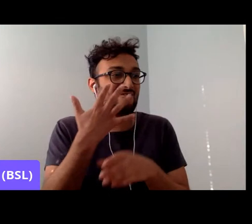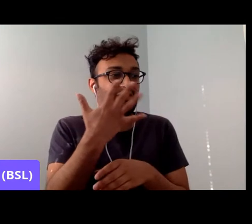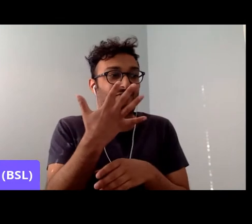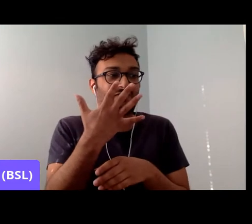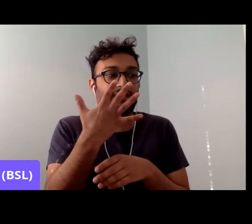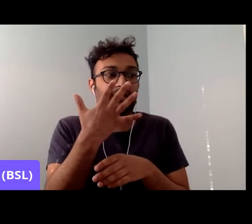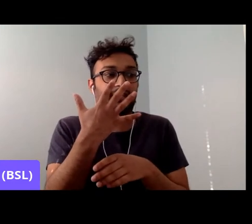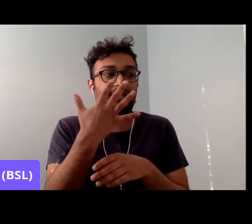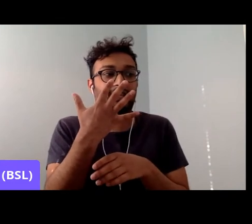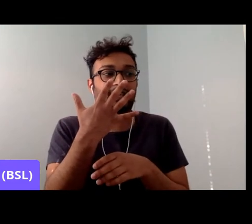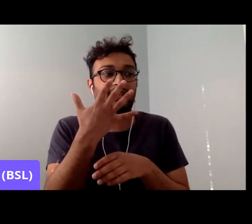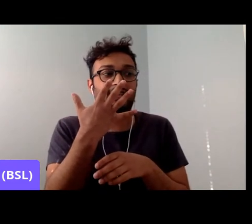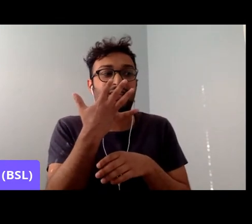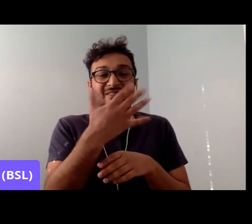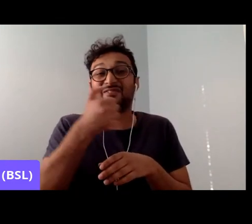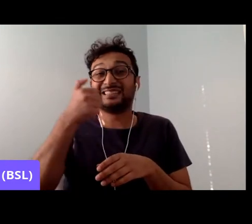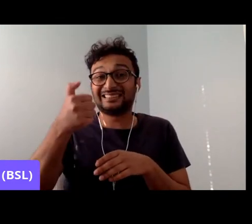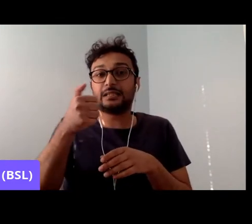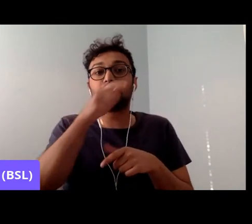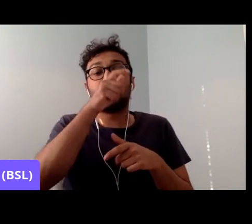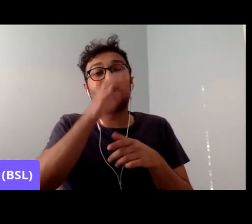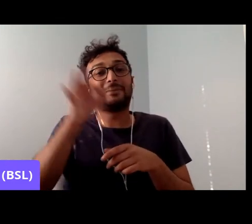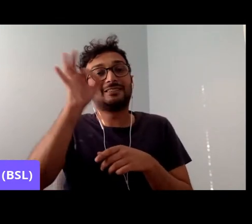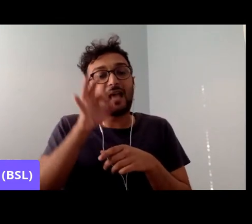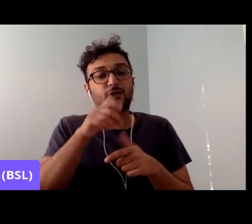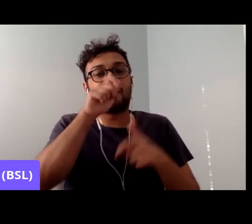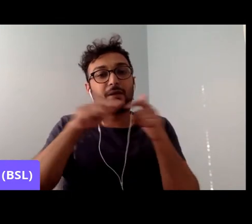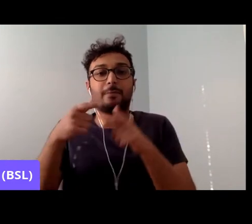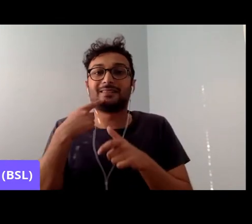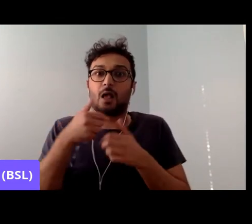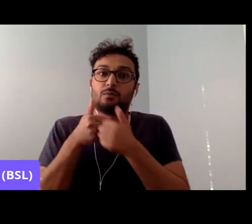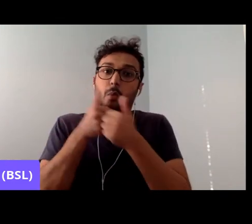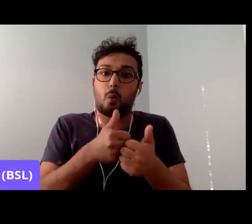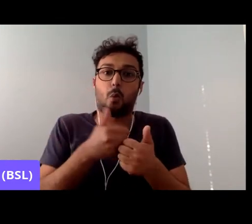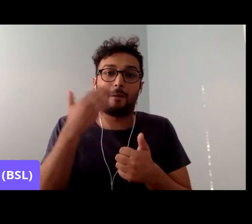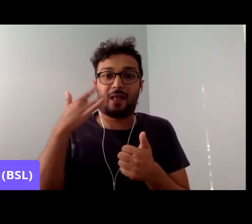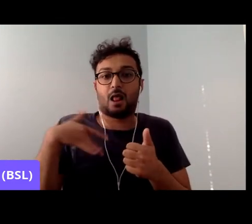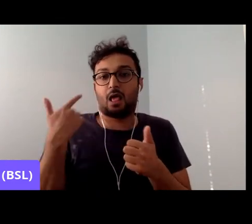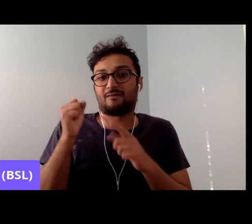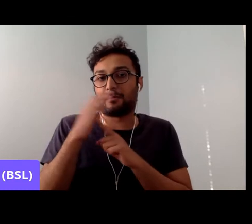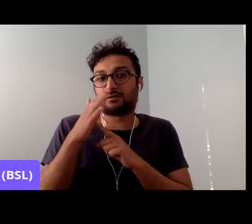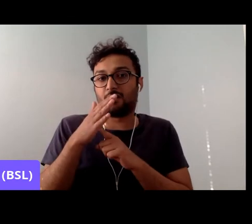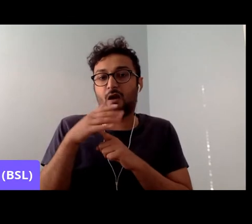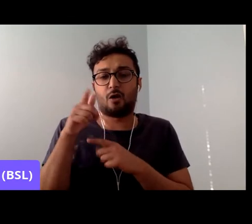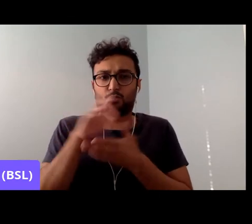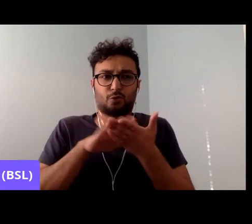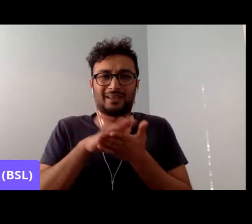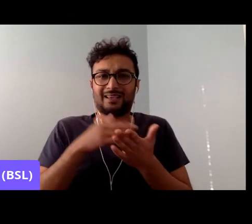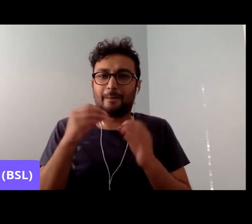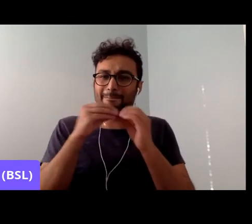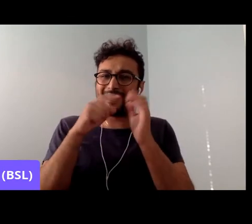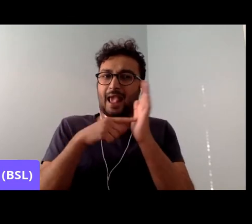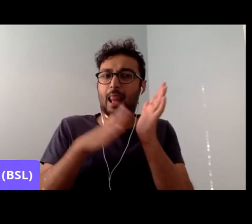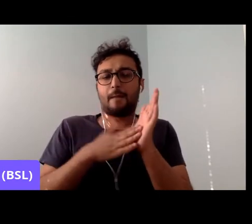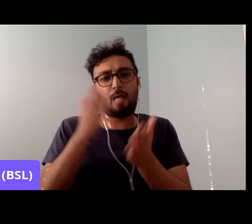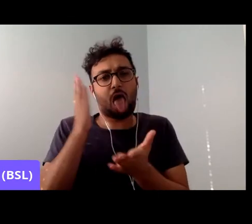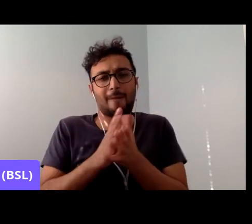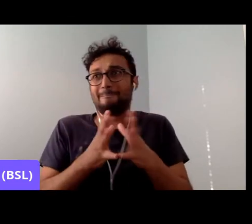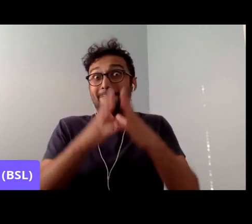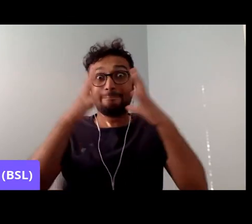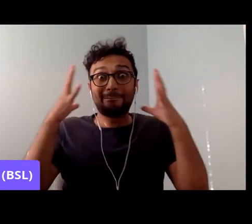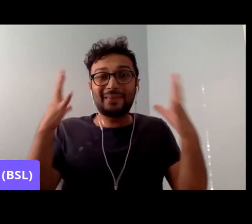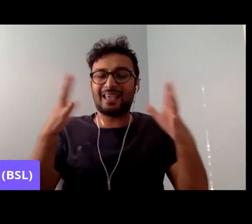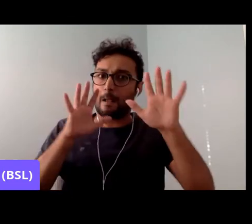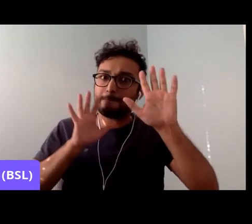say they support Black Lives Matter. It's a huge movement, a popular movement, a militant and